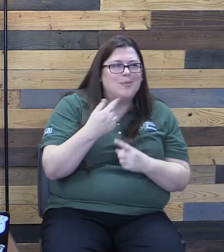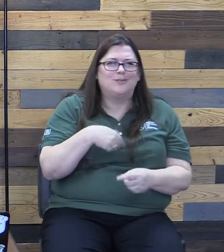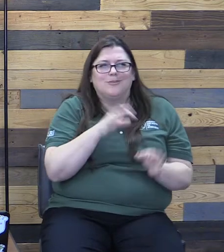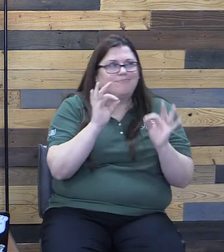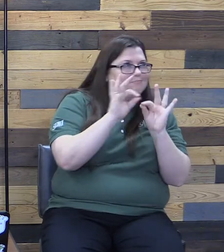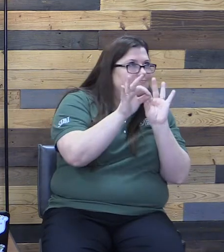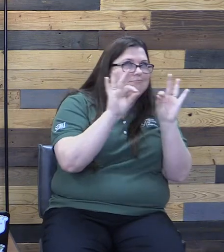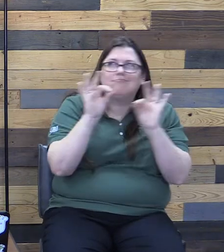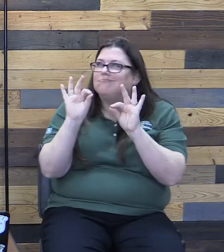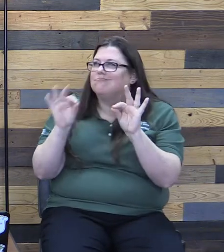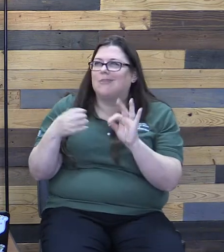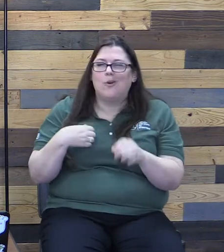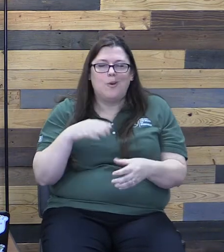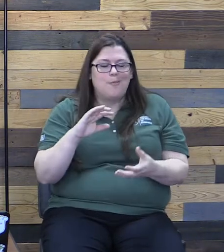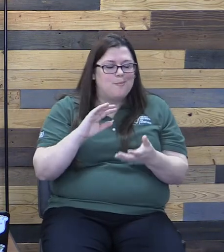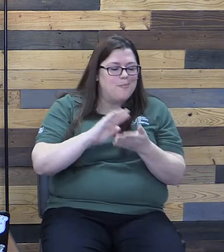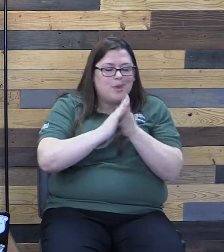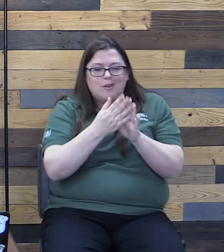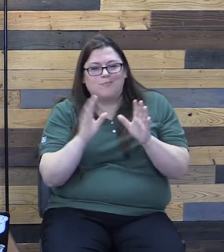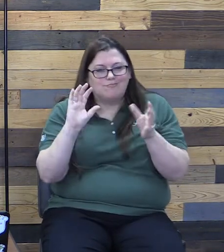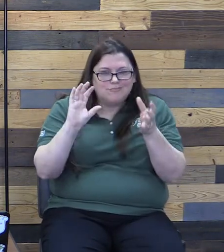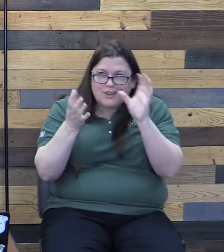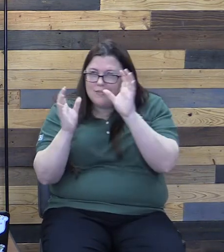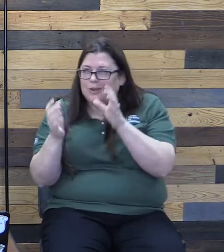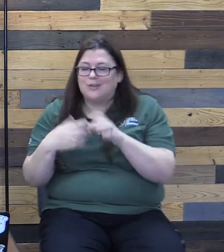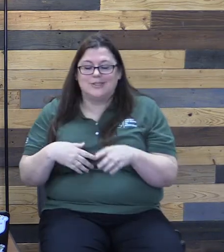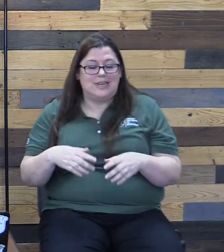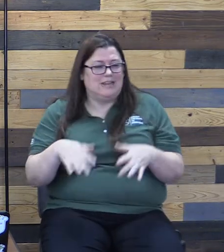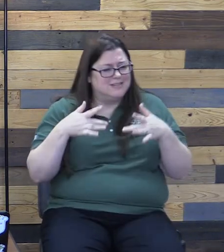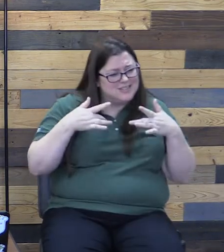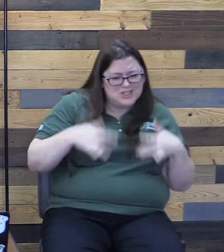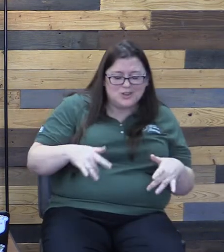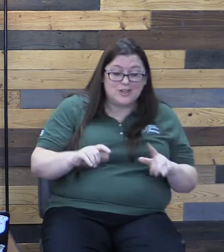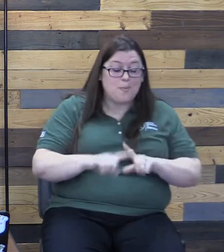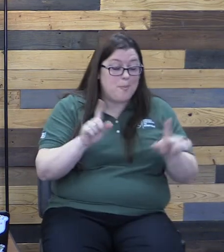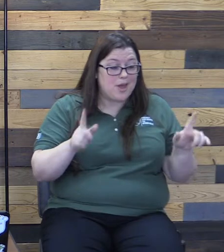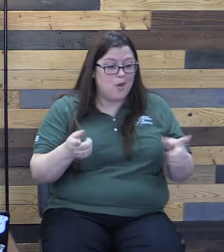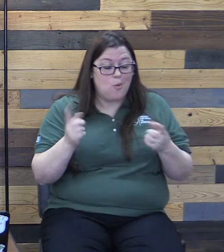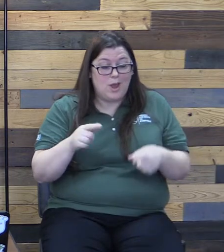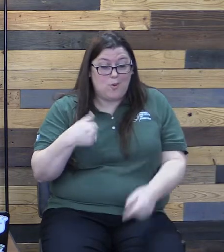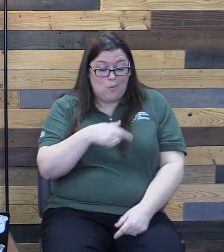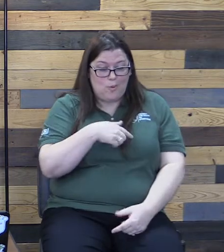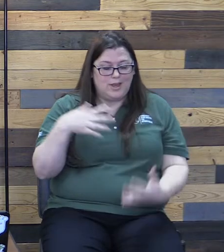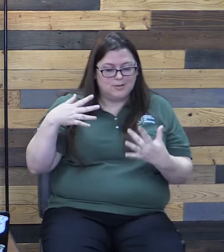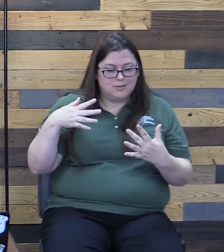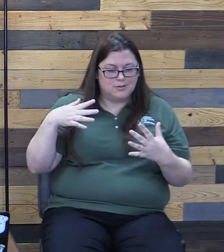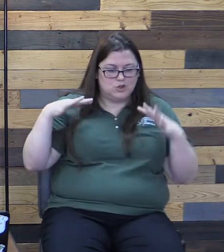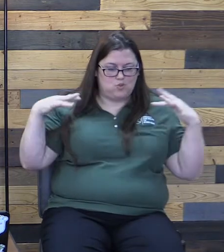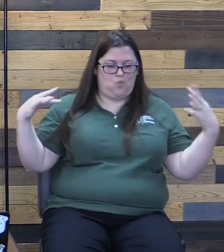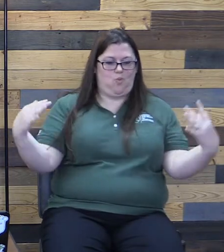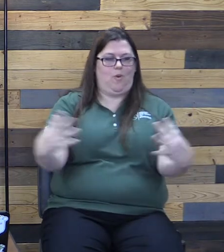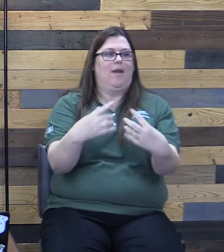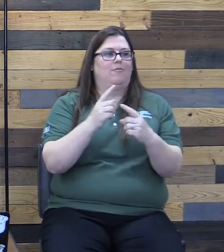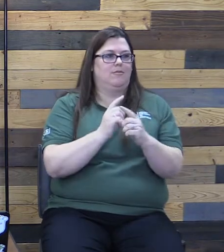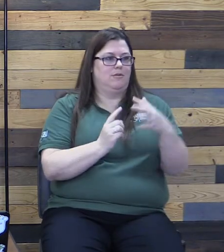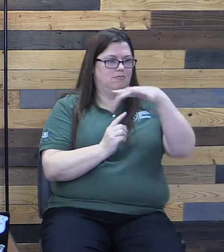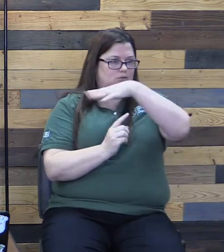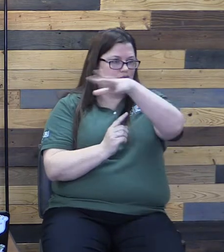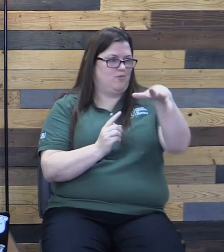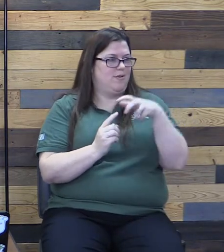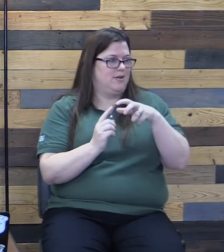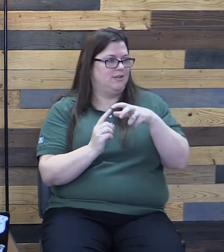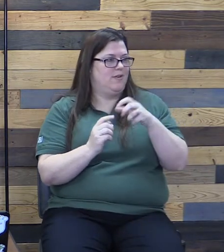that we become confused, that we become discouraged. But when we surround ourselves with people who are like-minded, who have the same mission